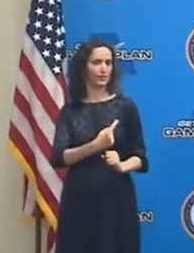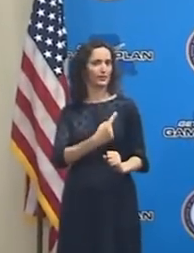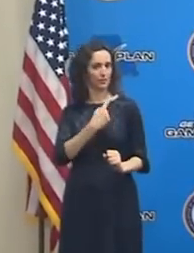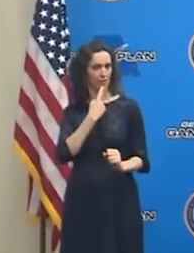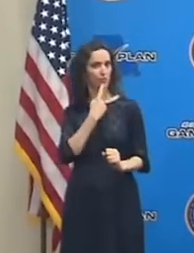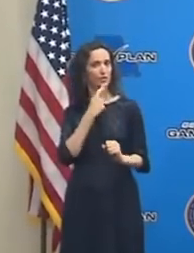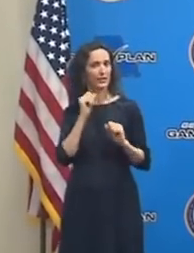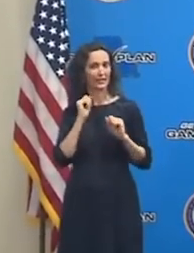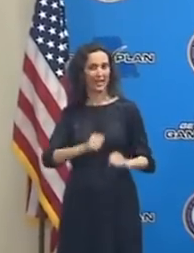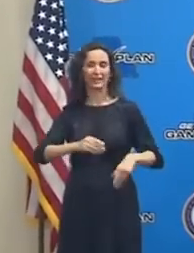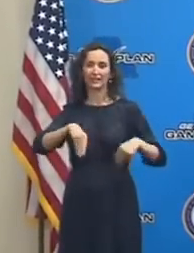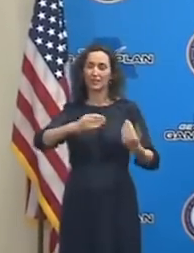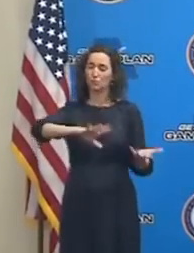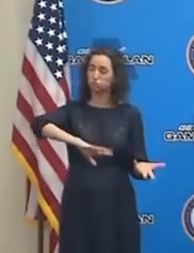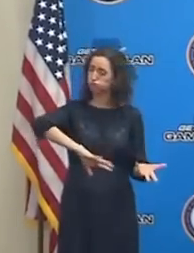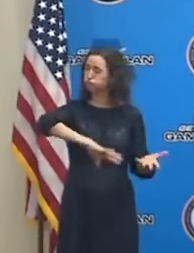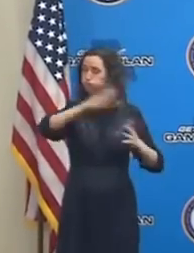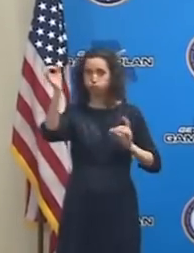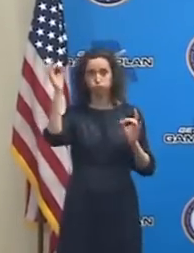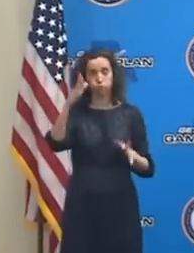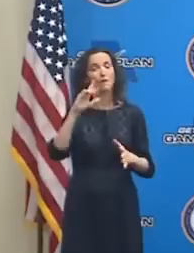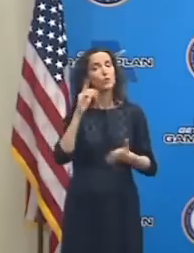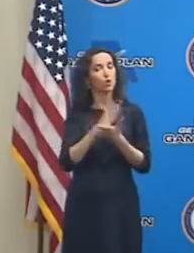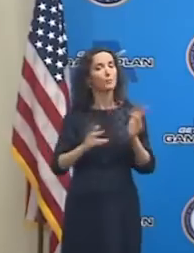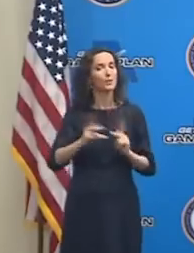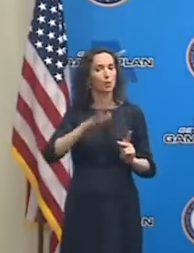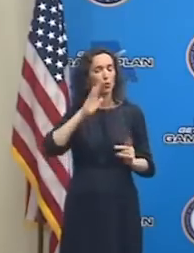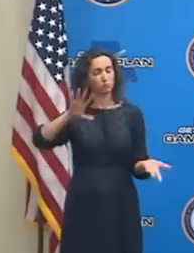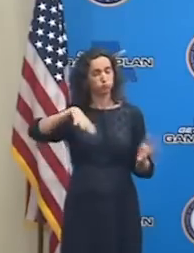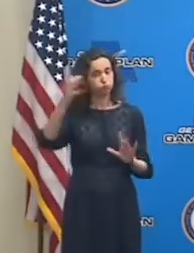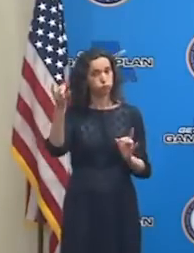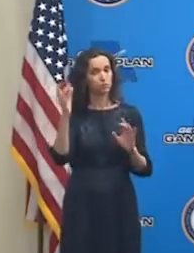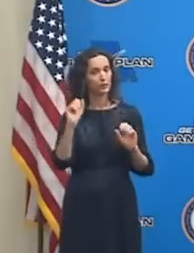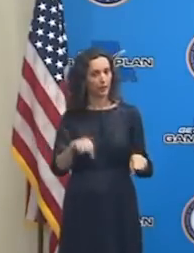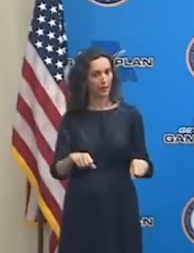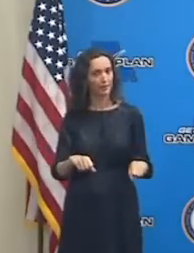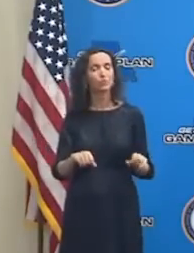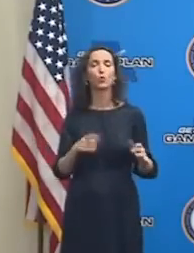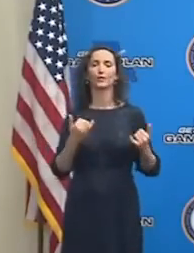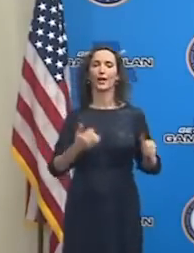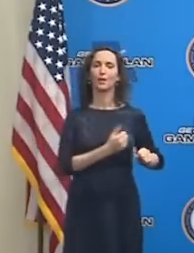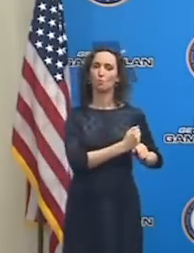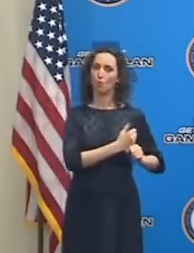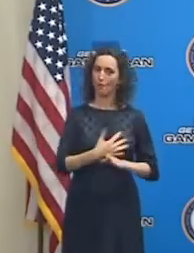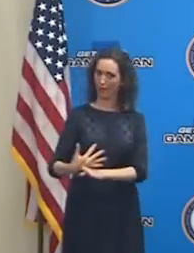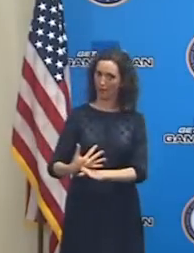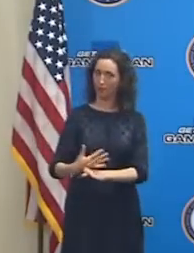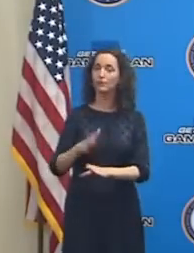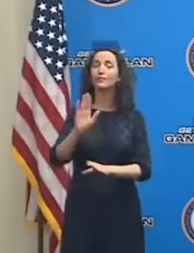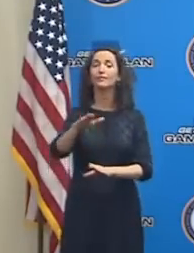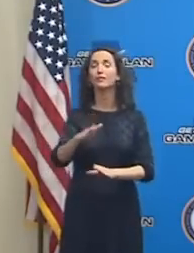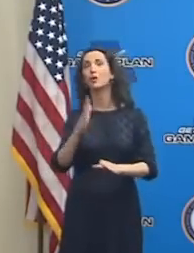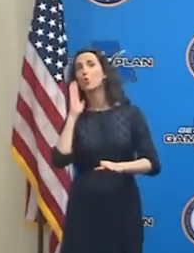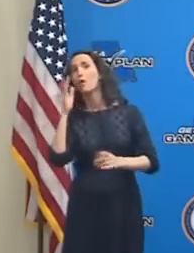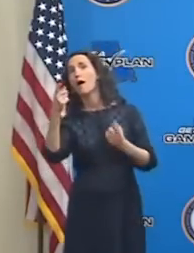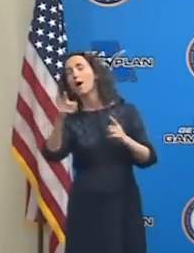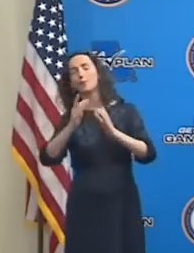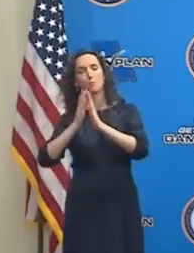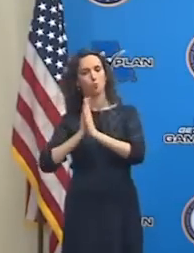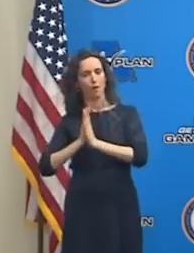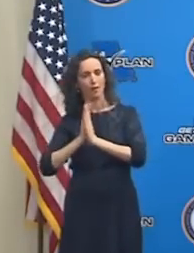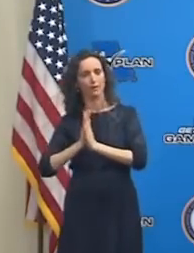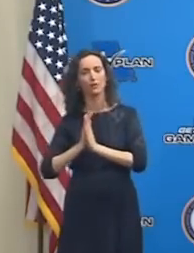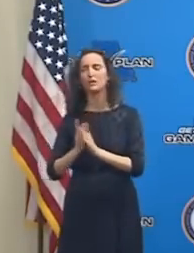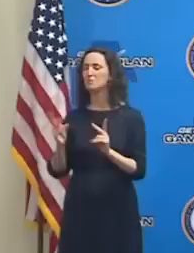catastrophic for some. So let's prepare. Let's pray for what comes our way. Let's be